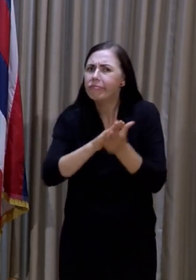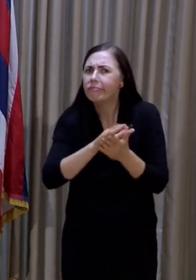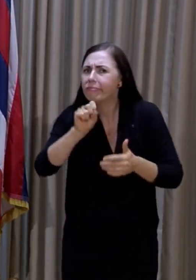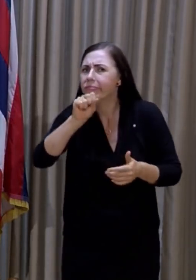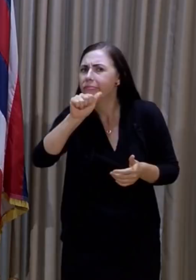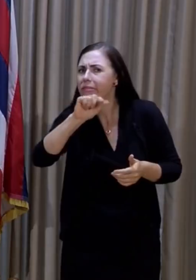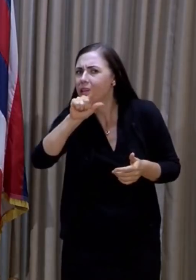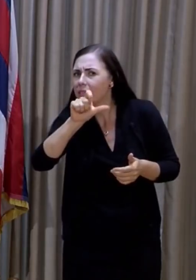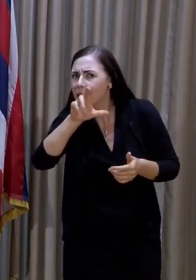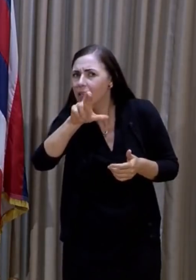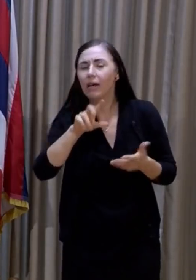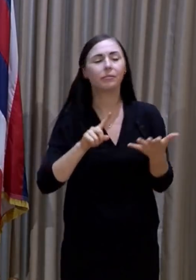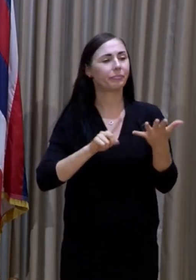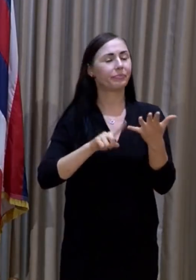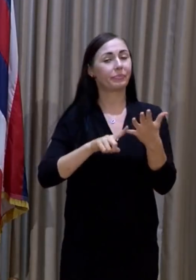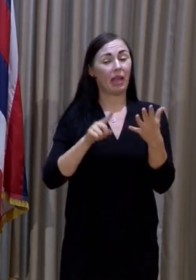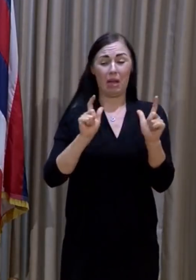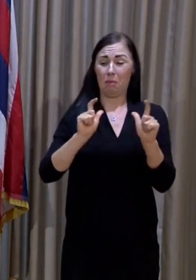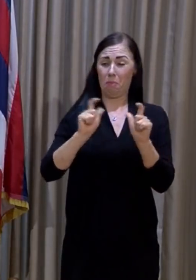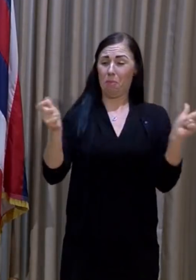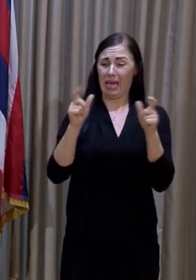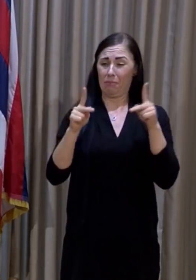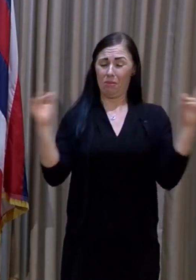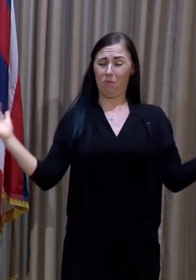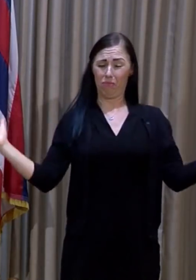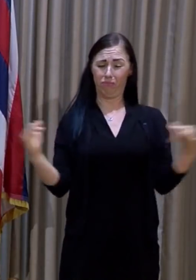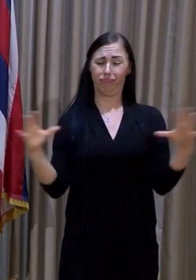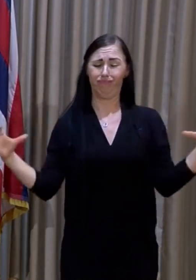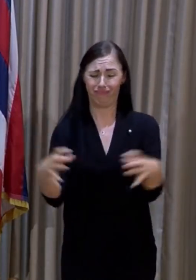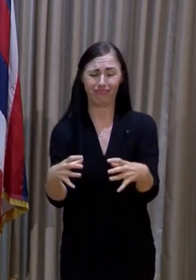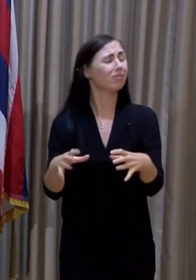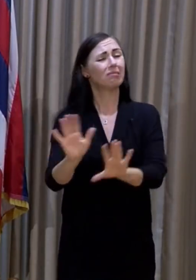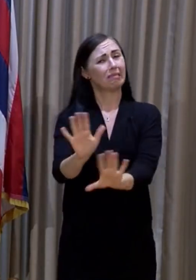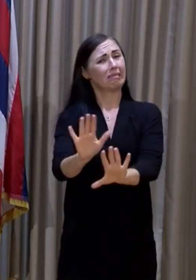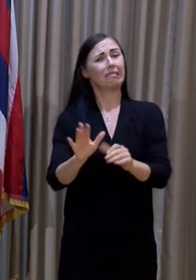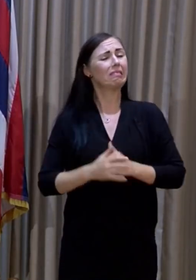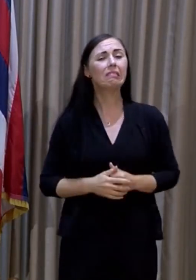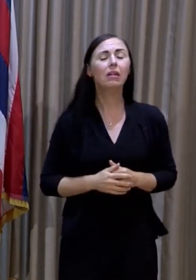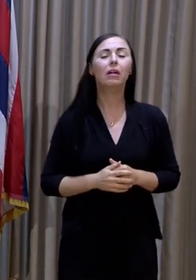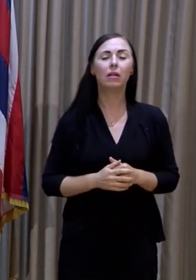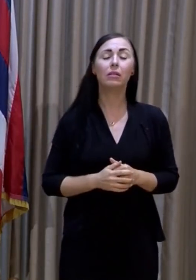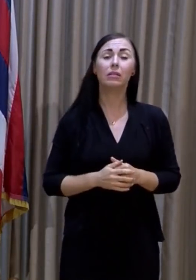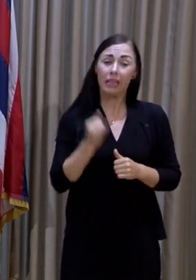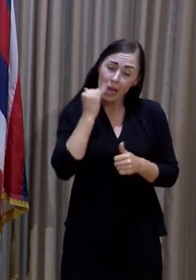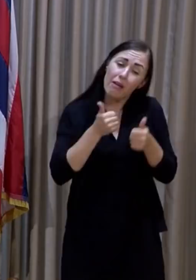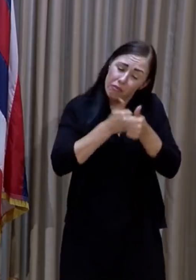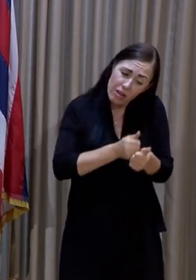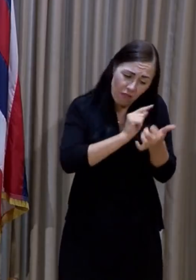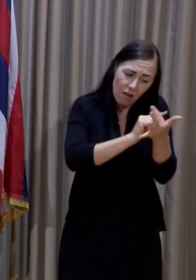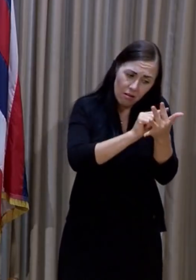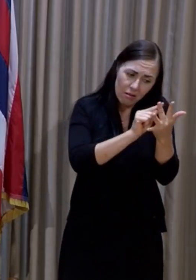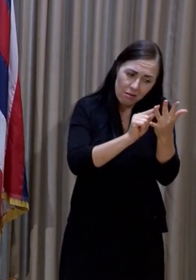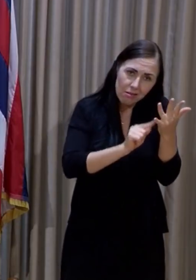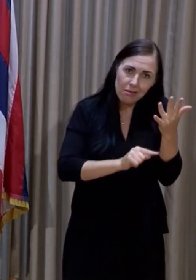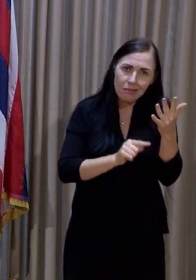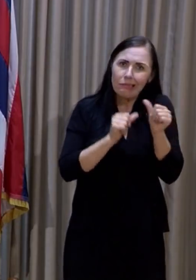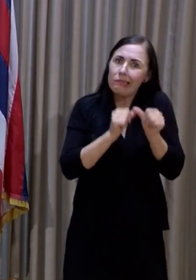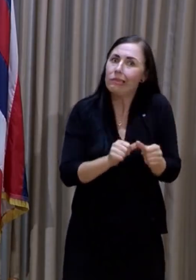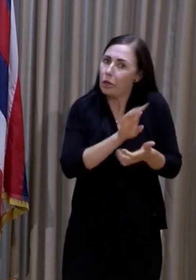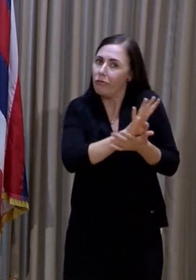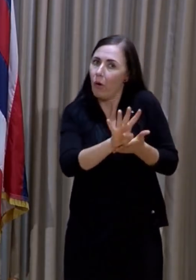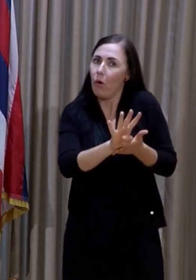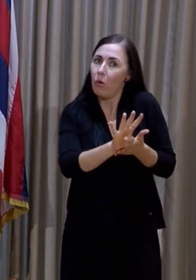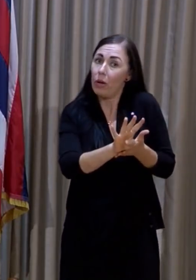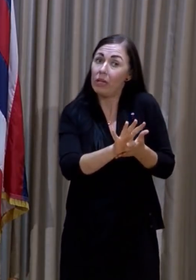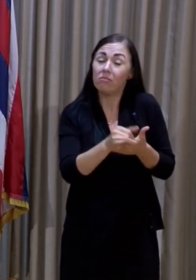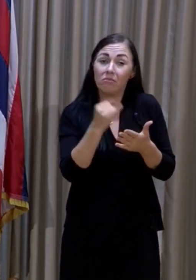avoiding large gatherings and crowds. If we all can take these actions for the next four weeks,